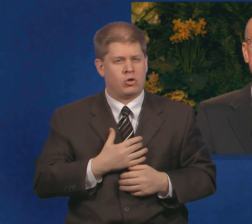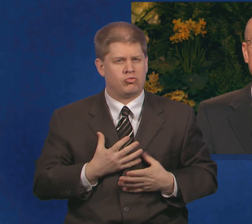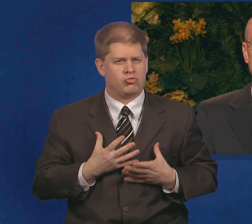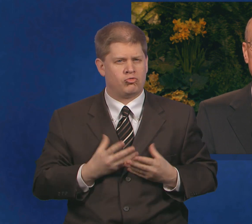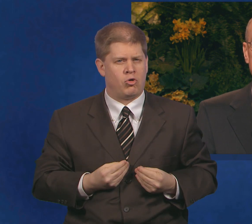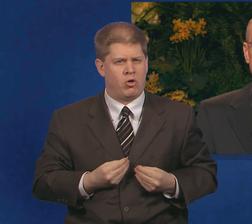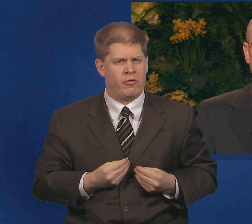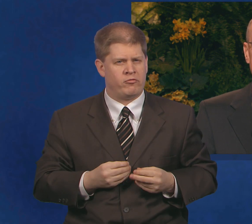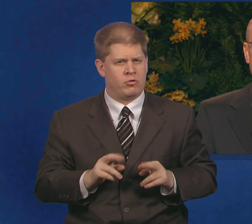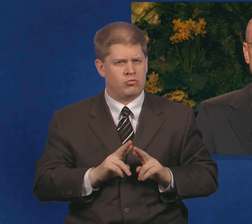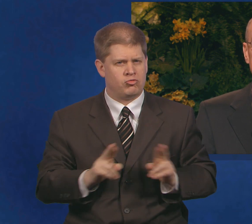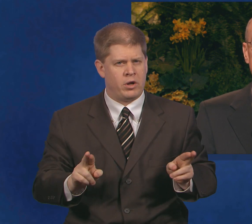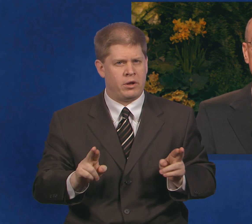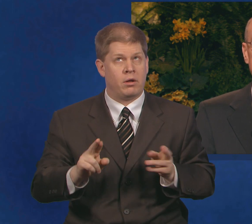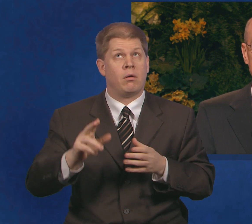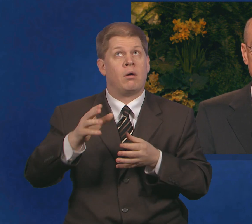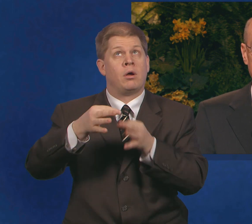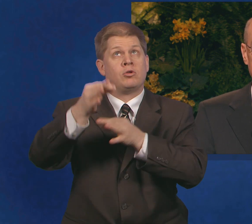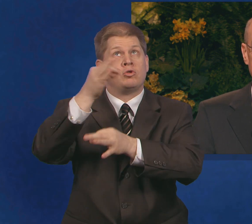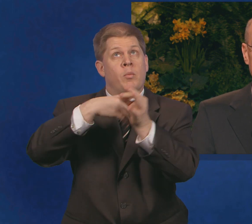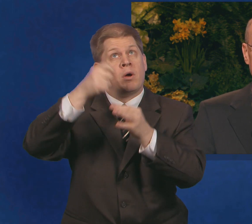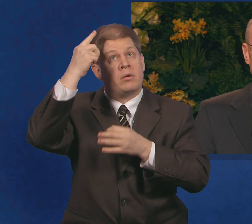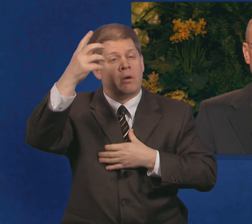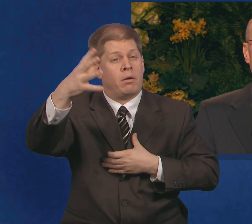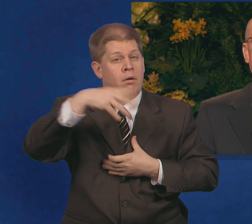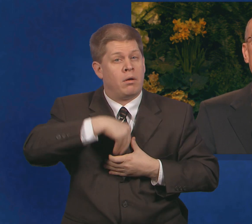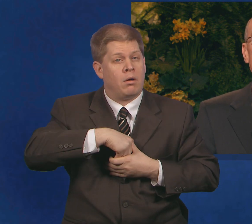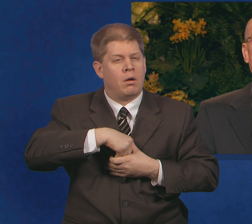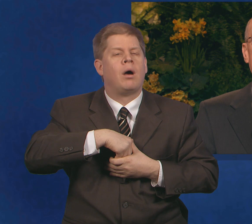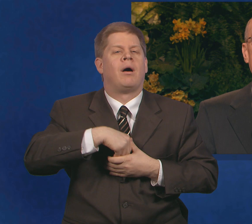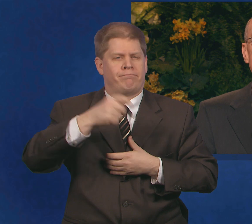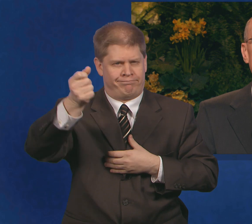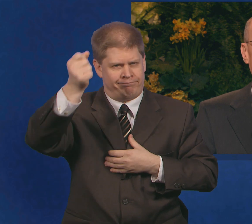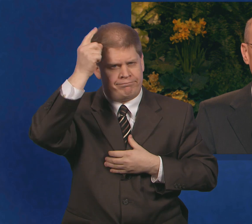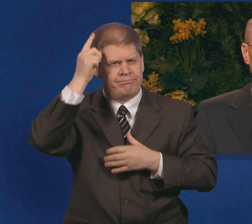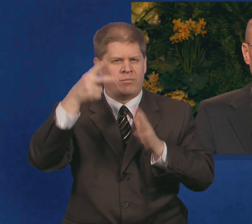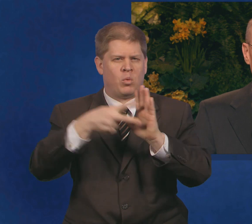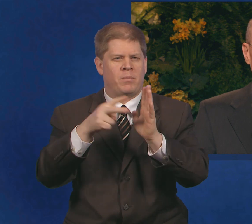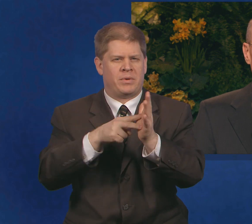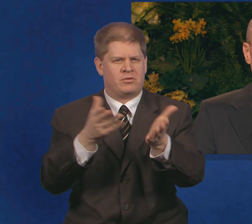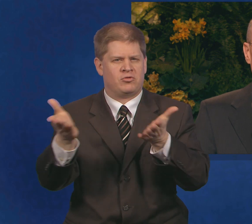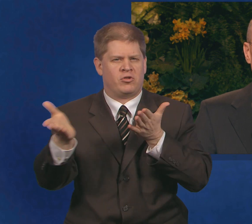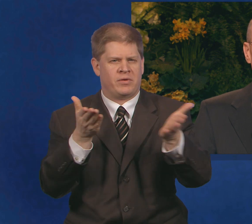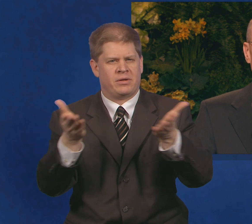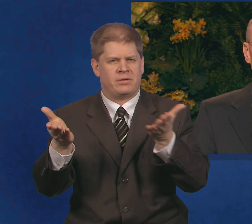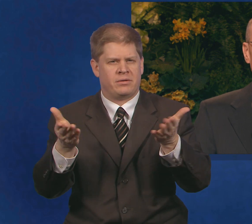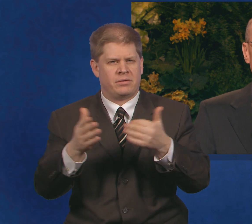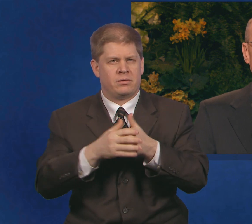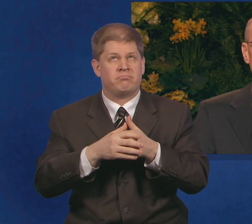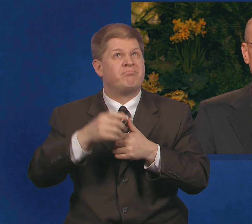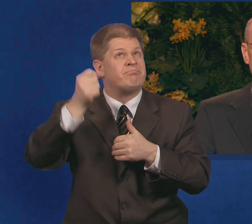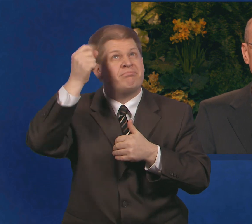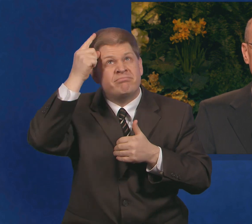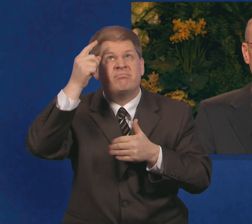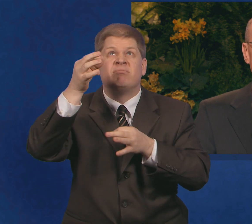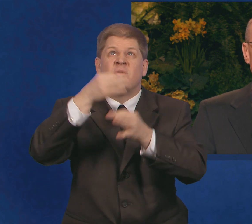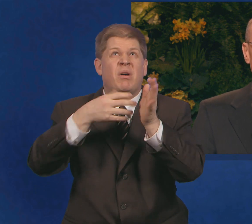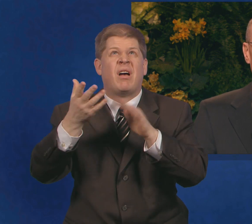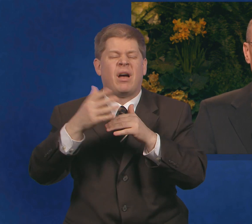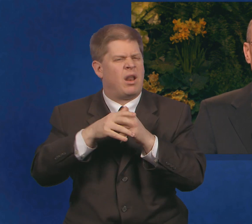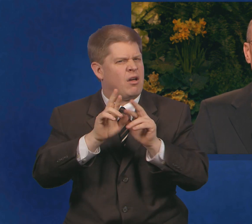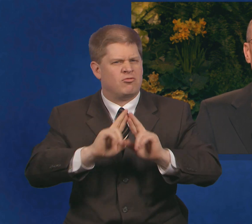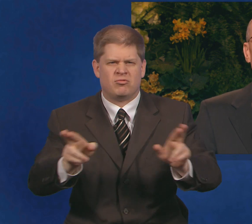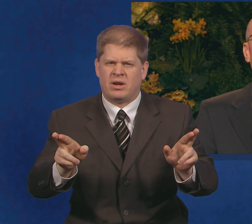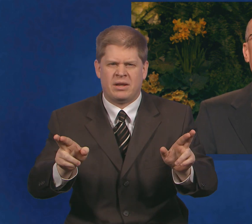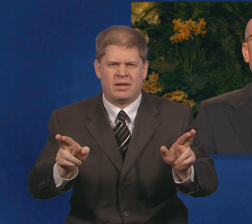Savior's Atonement can you see clearly the goal of a project as blessing both spiritually and